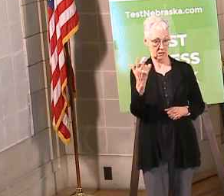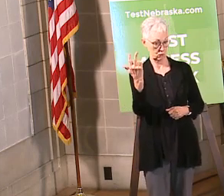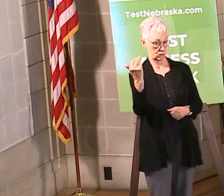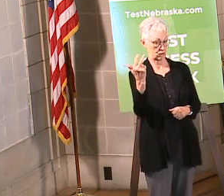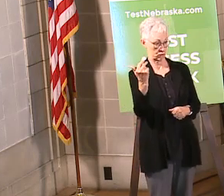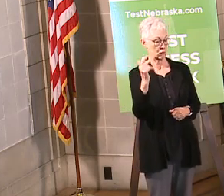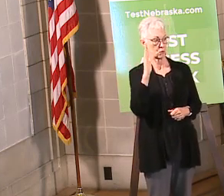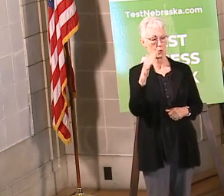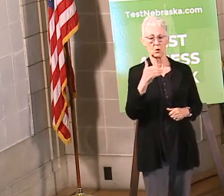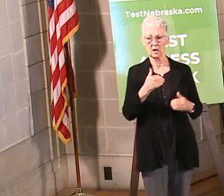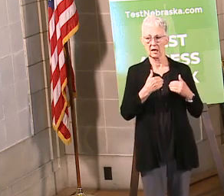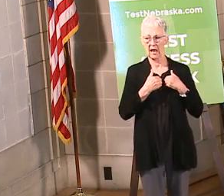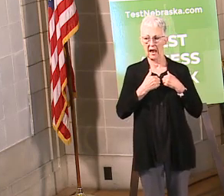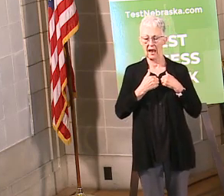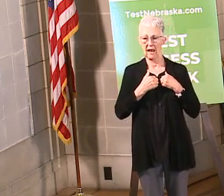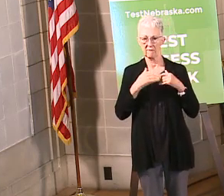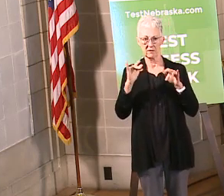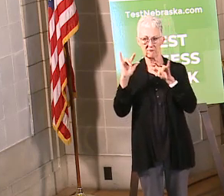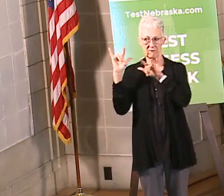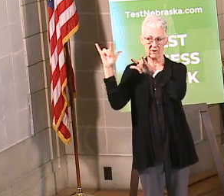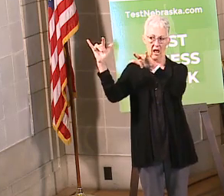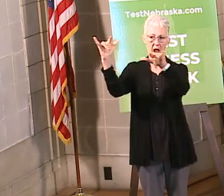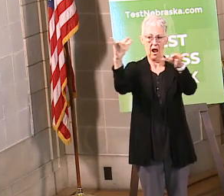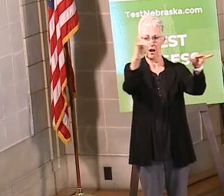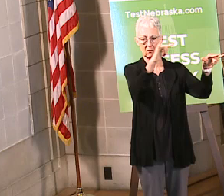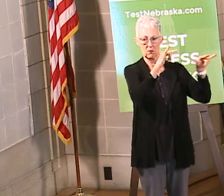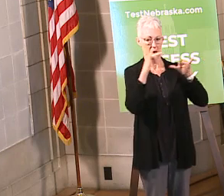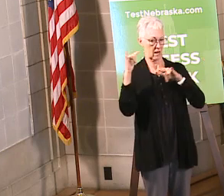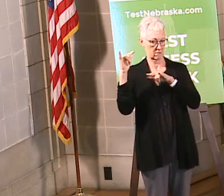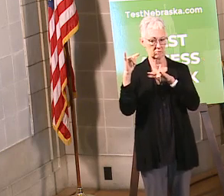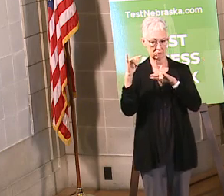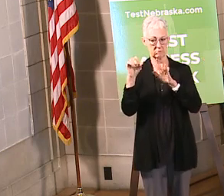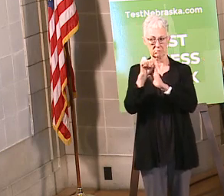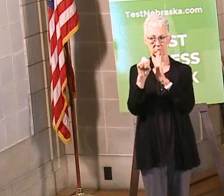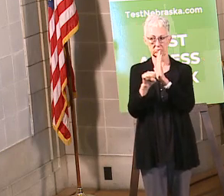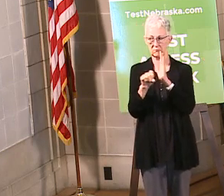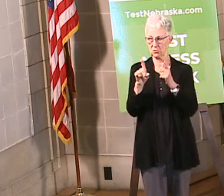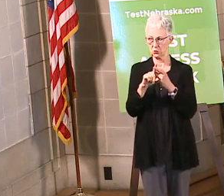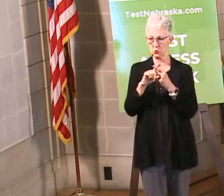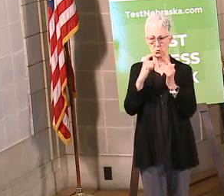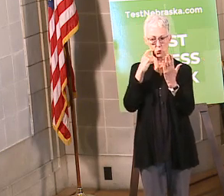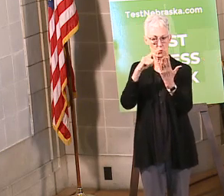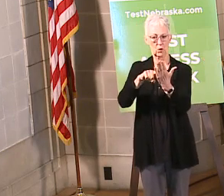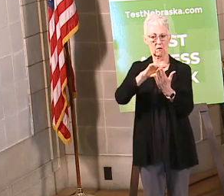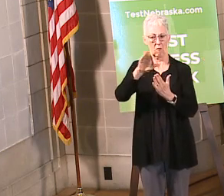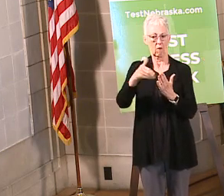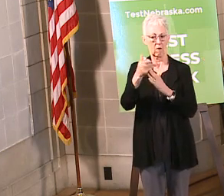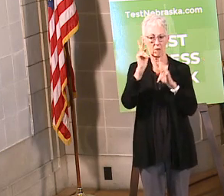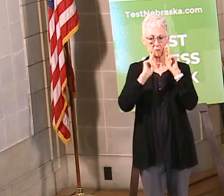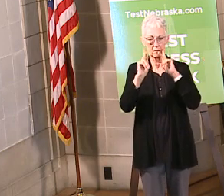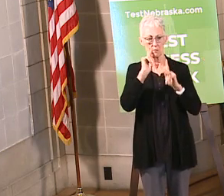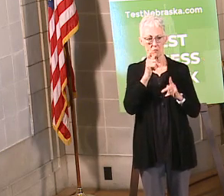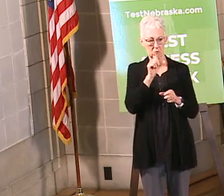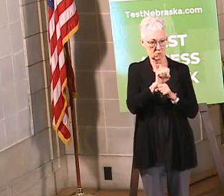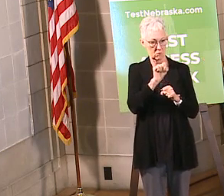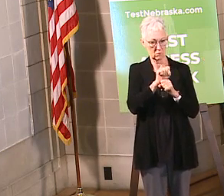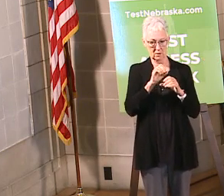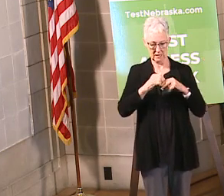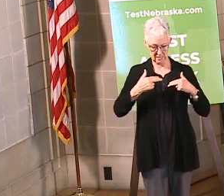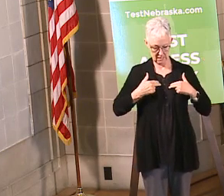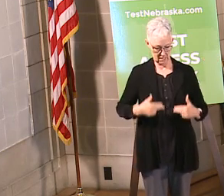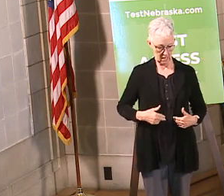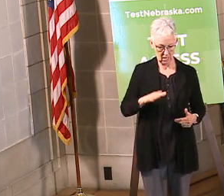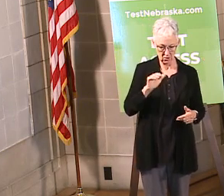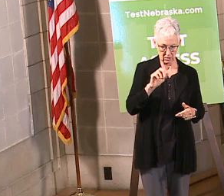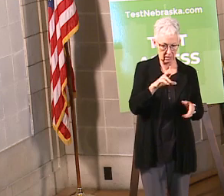a flyover or fly around the state to recognize all the folks that have been involved in the health care industry and combating